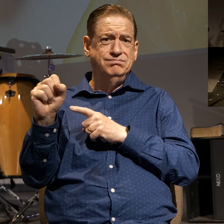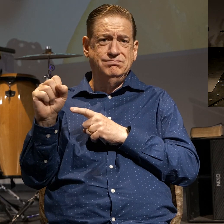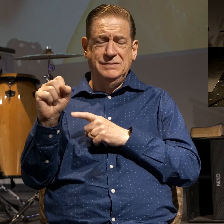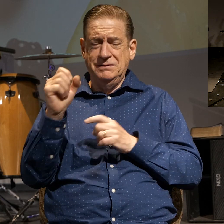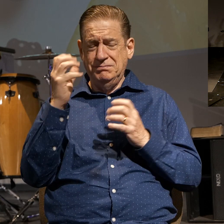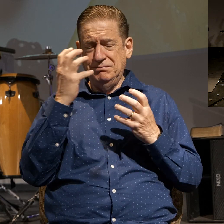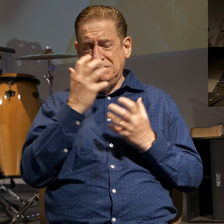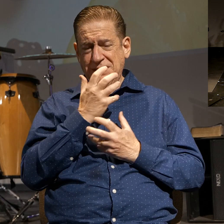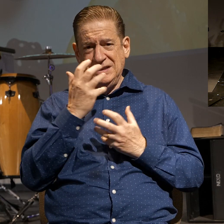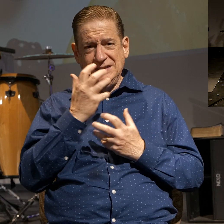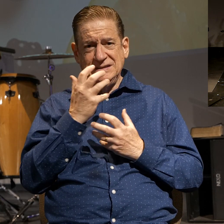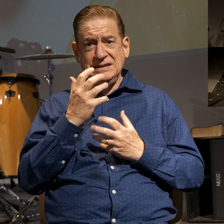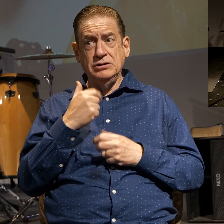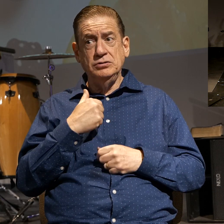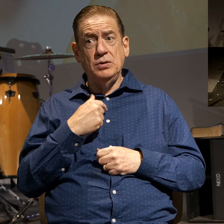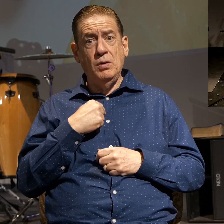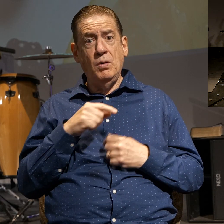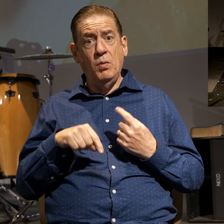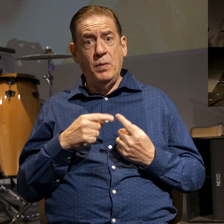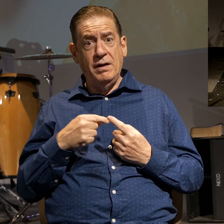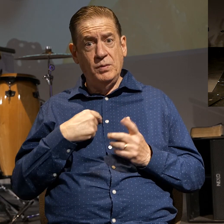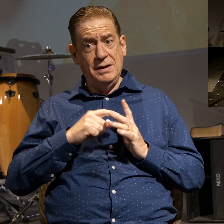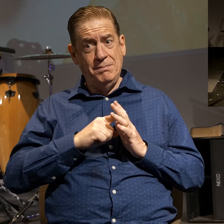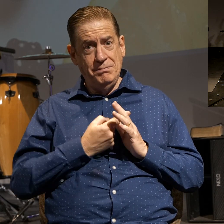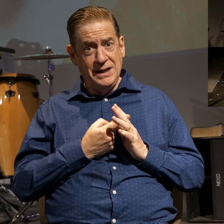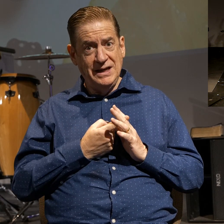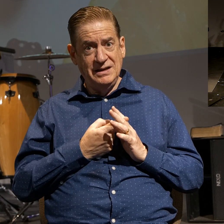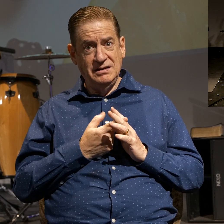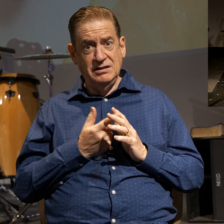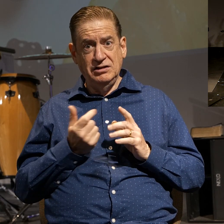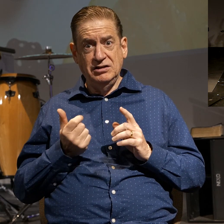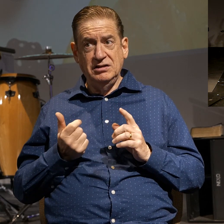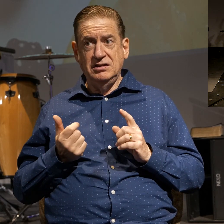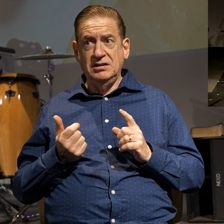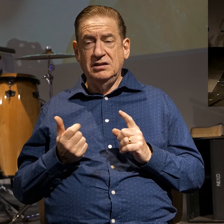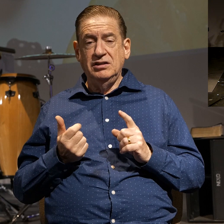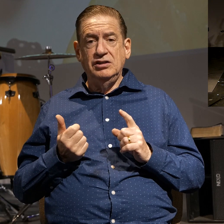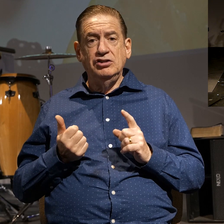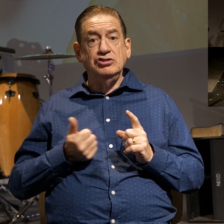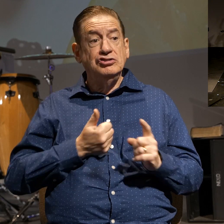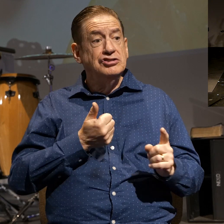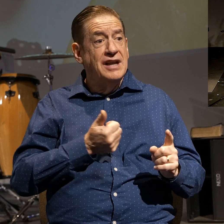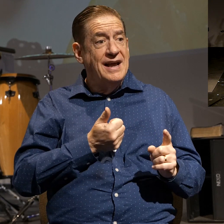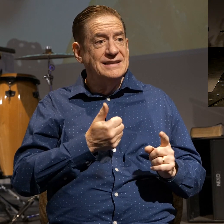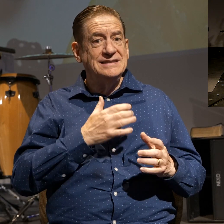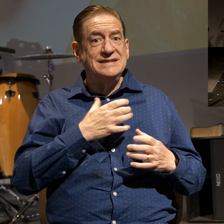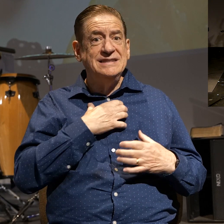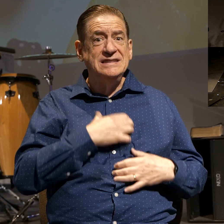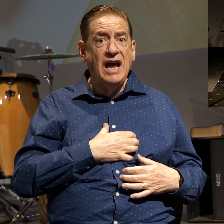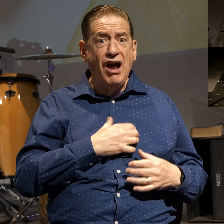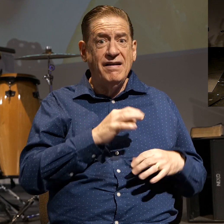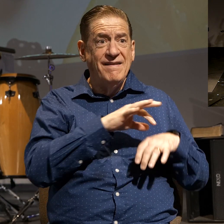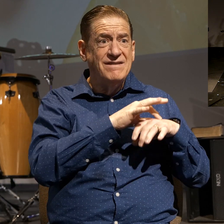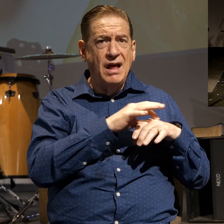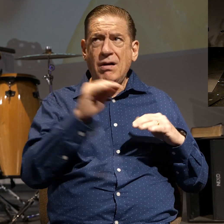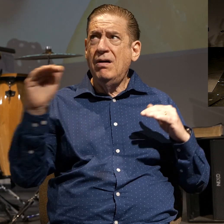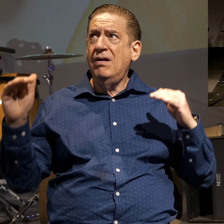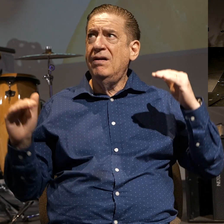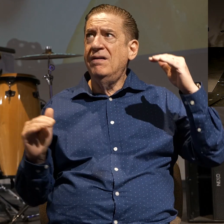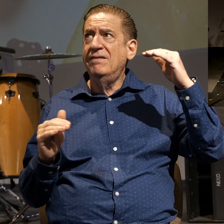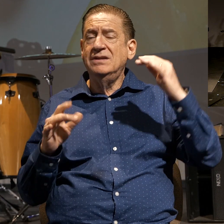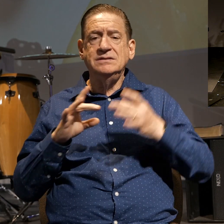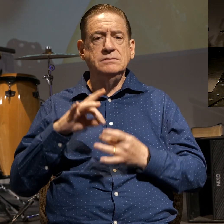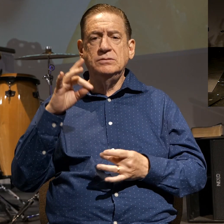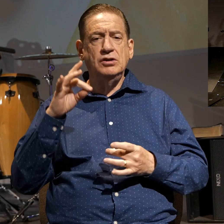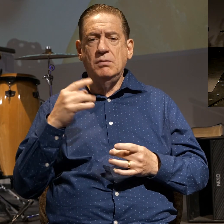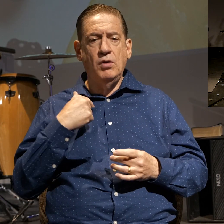And so, when we begin to chase more of the desires of the flesh over the desires of the spirit it's because we